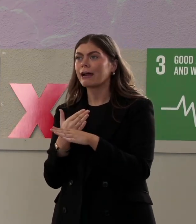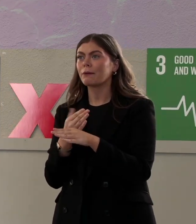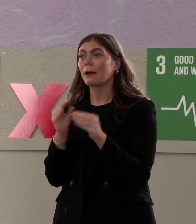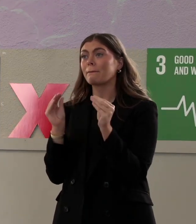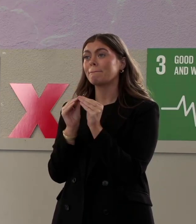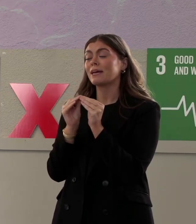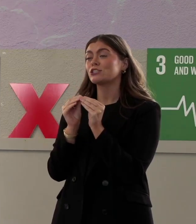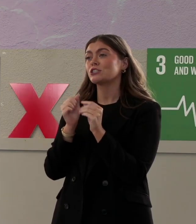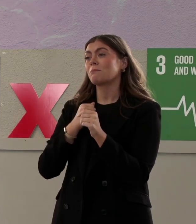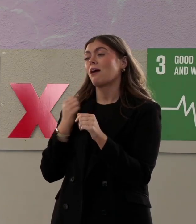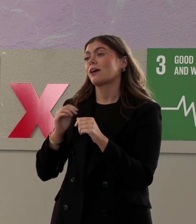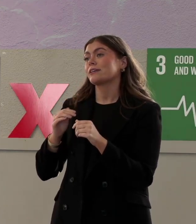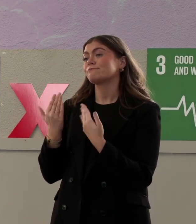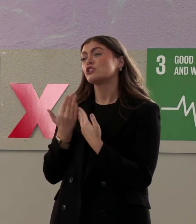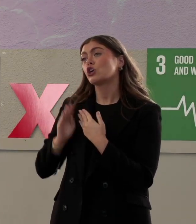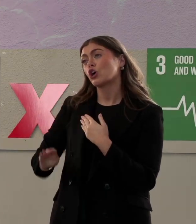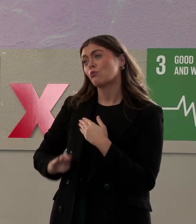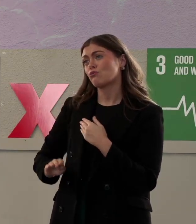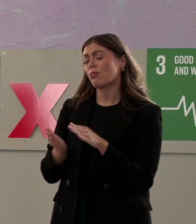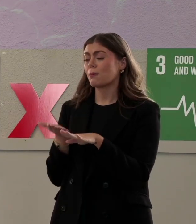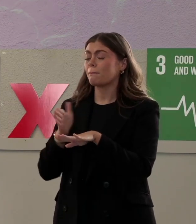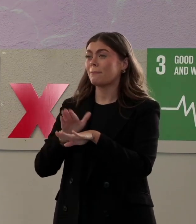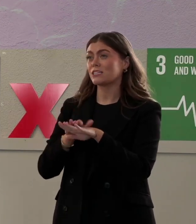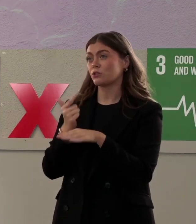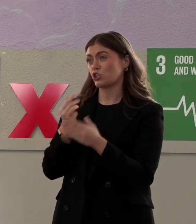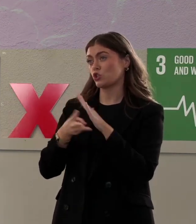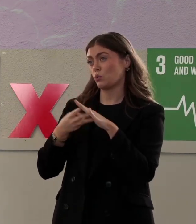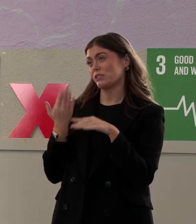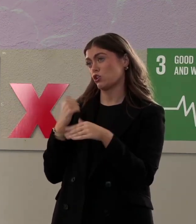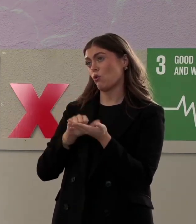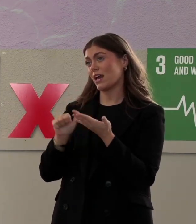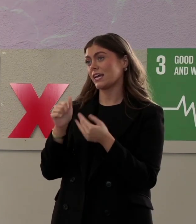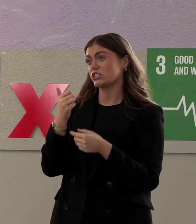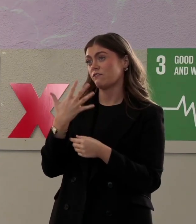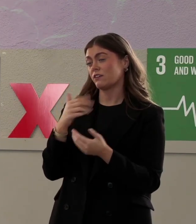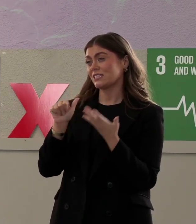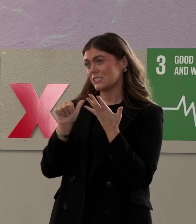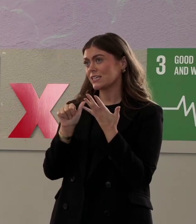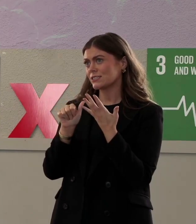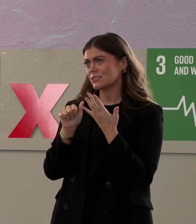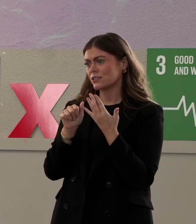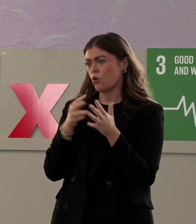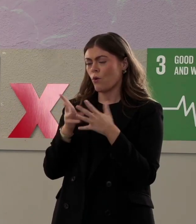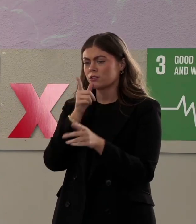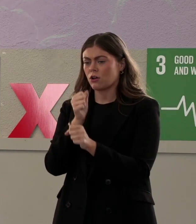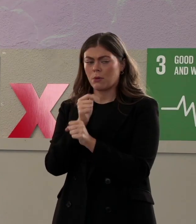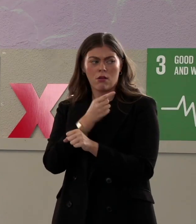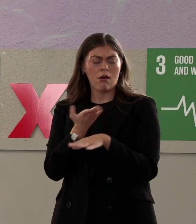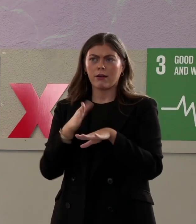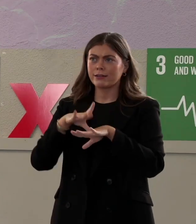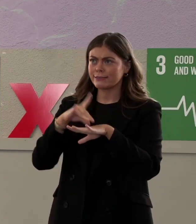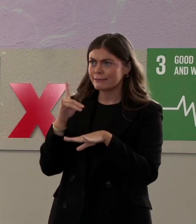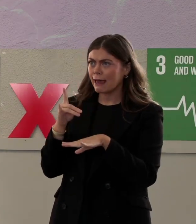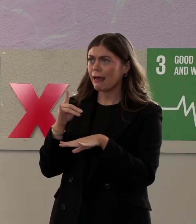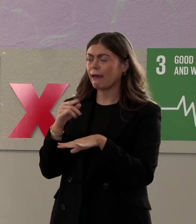brother who passed away two weeks ago at the age of 56. And we're just listening to death and stuff like that. So I have been going through the